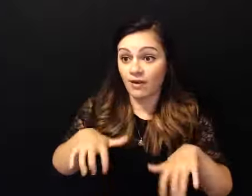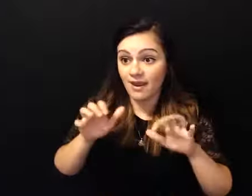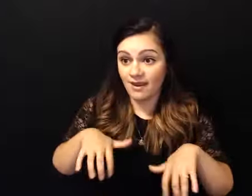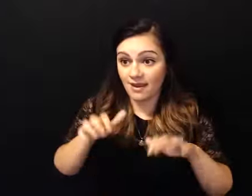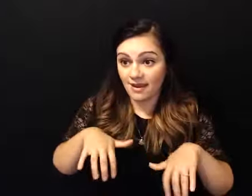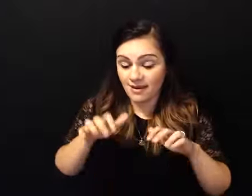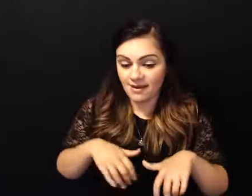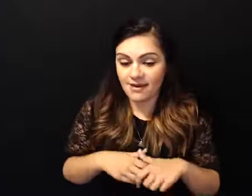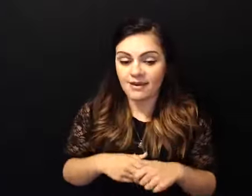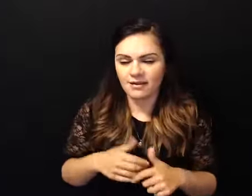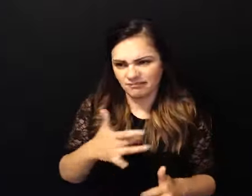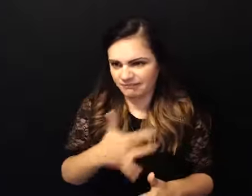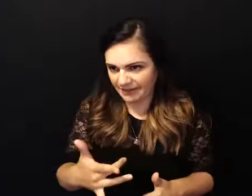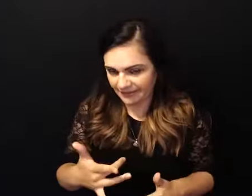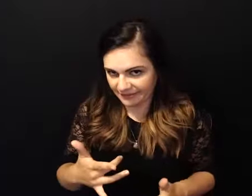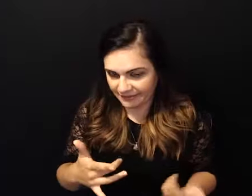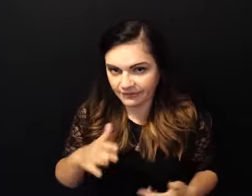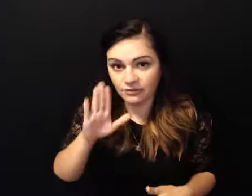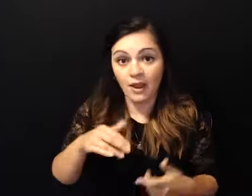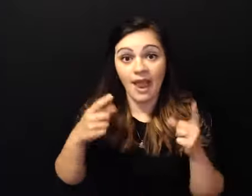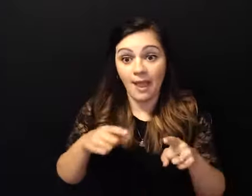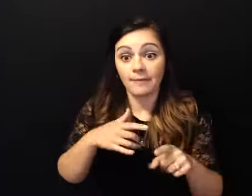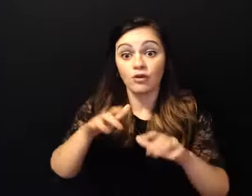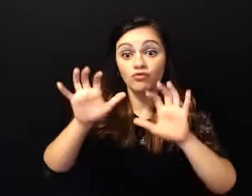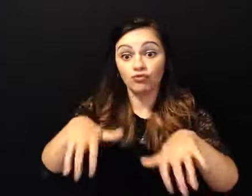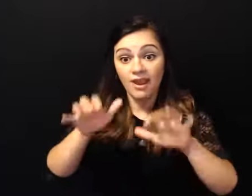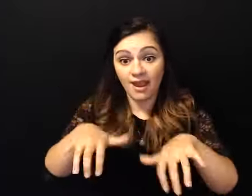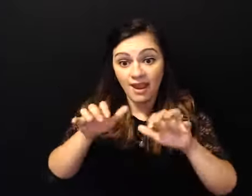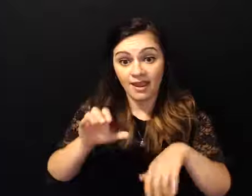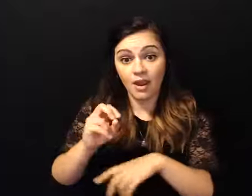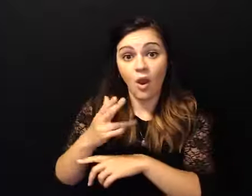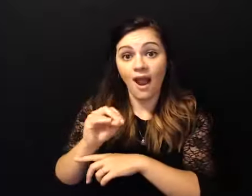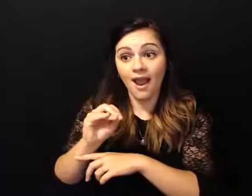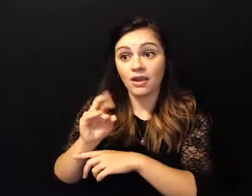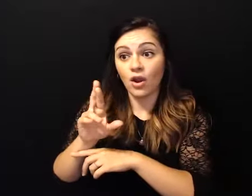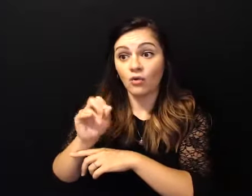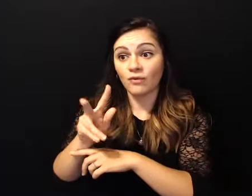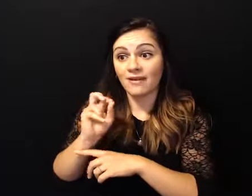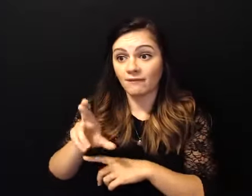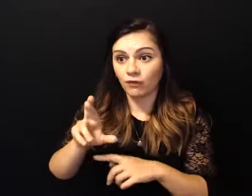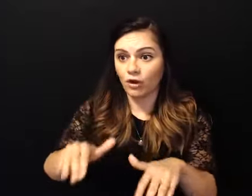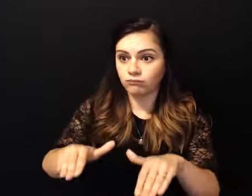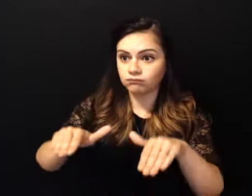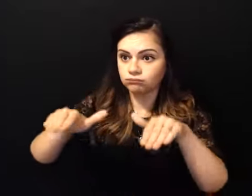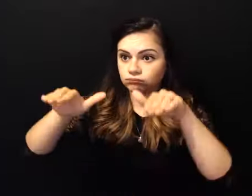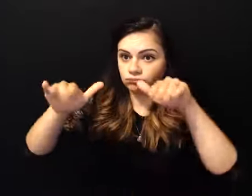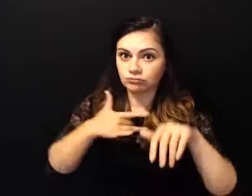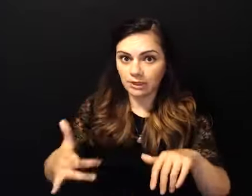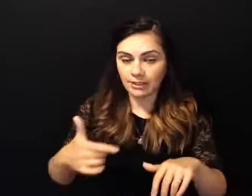gets really muddy and it swells and that's exactly what had happened and i'm walking from kentucky to ohio uh at 3 30 ish